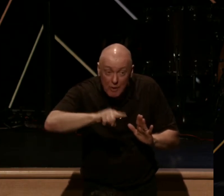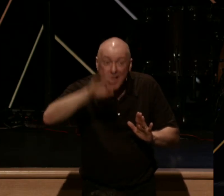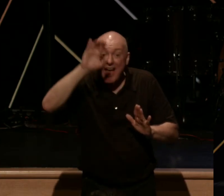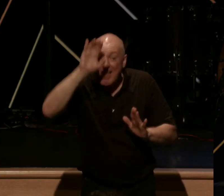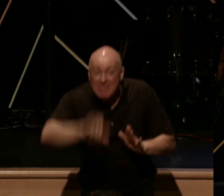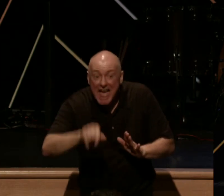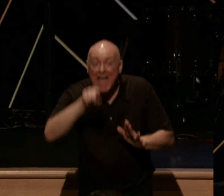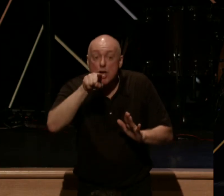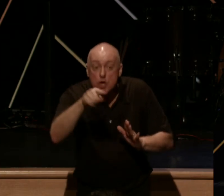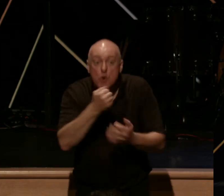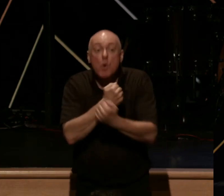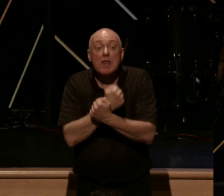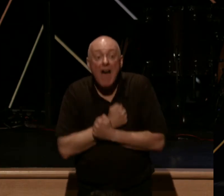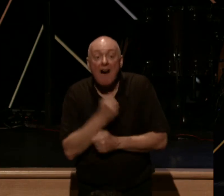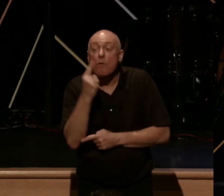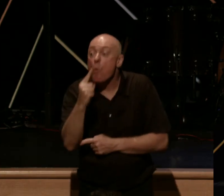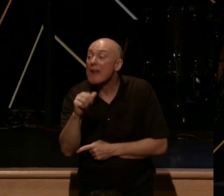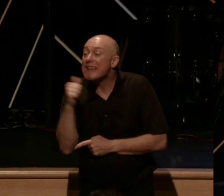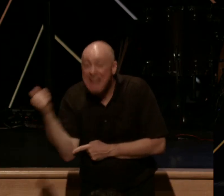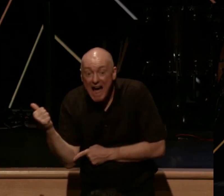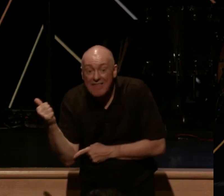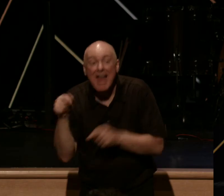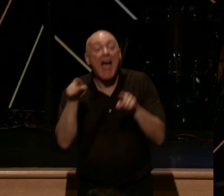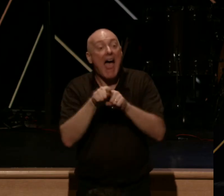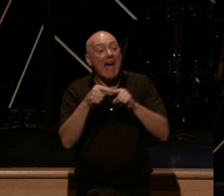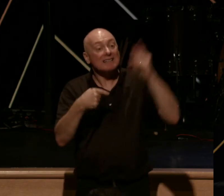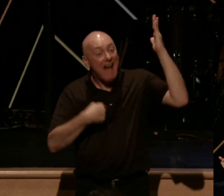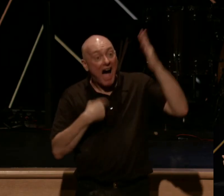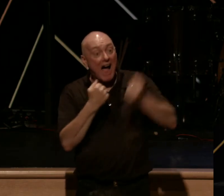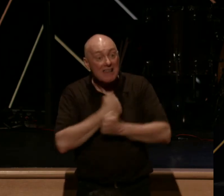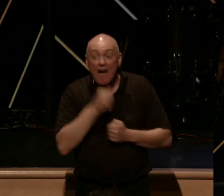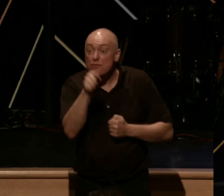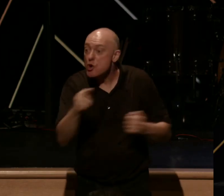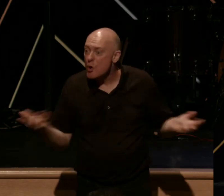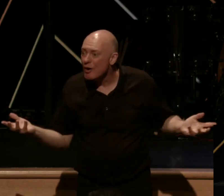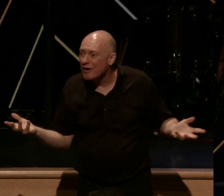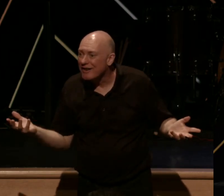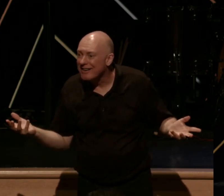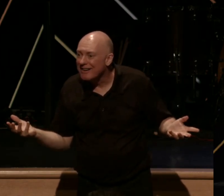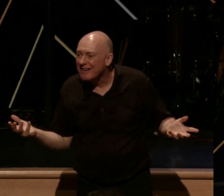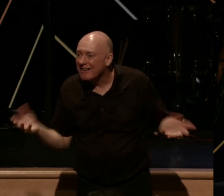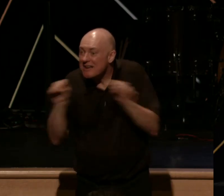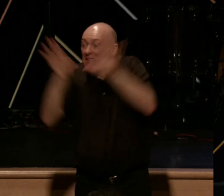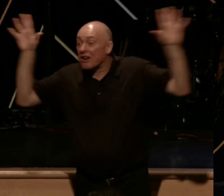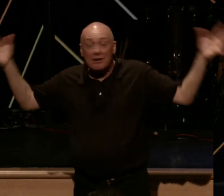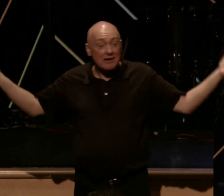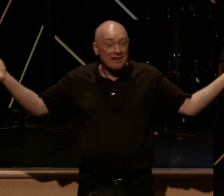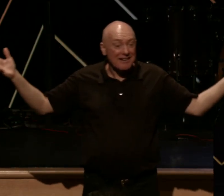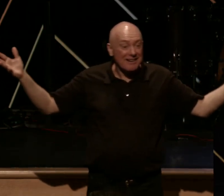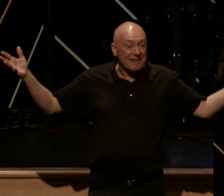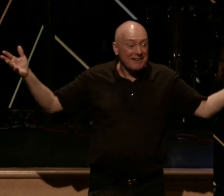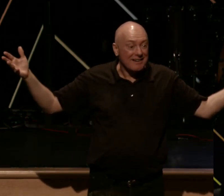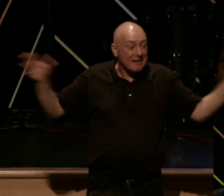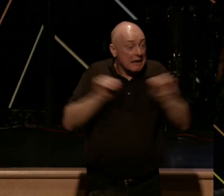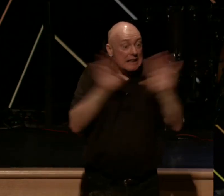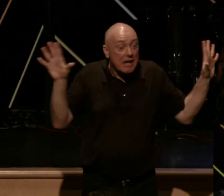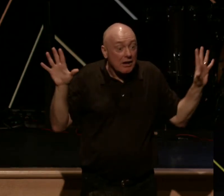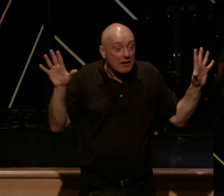love one another as I have loved you. There it is. Pretty straightforward, right?